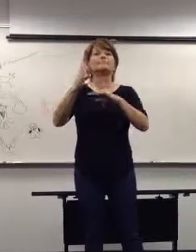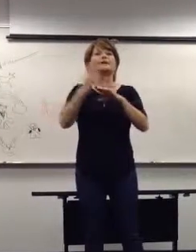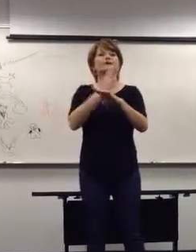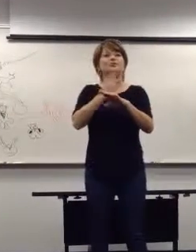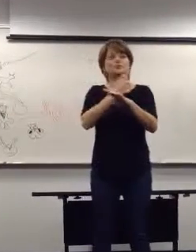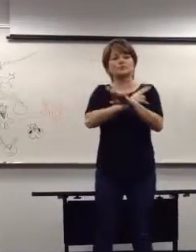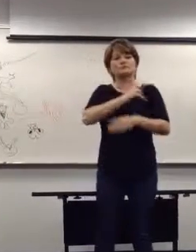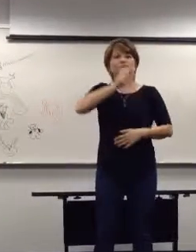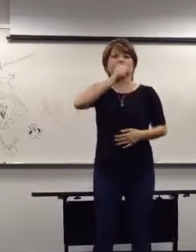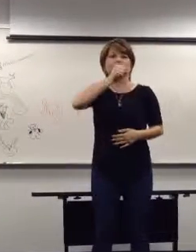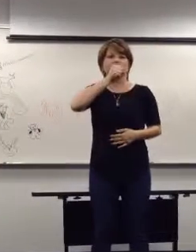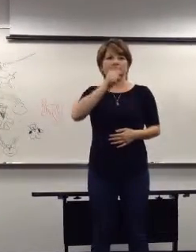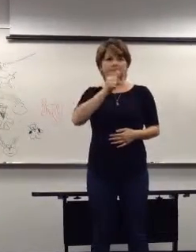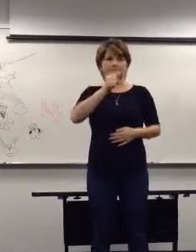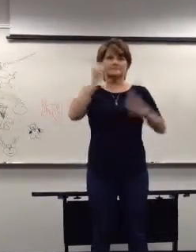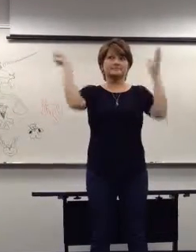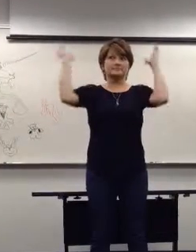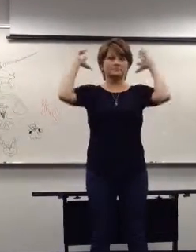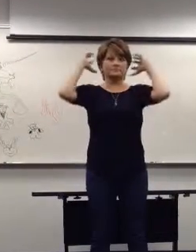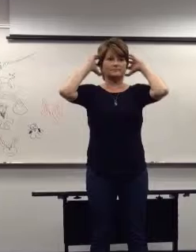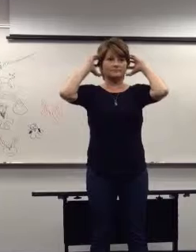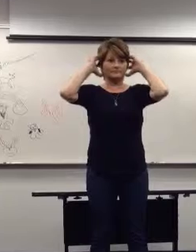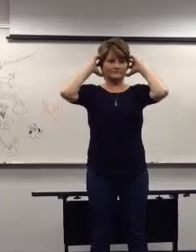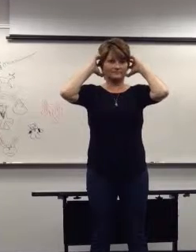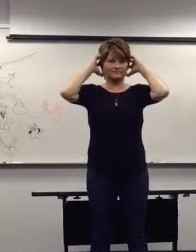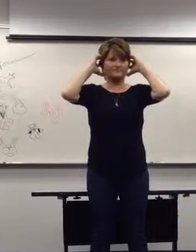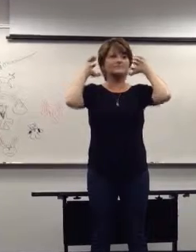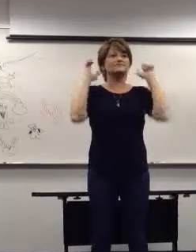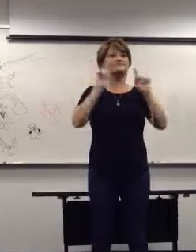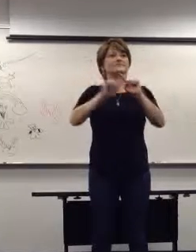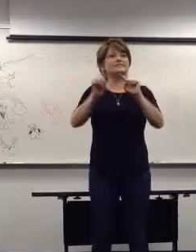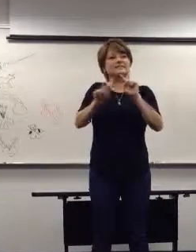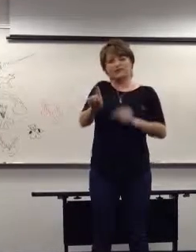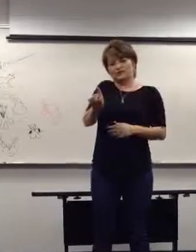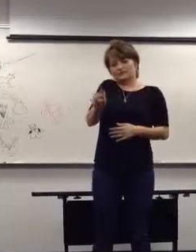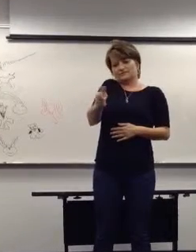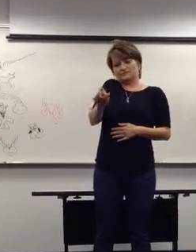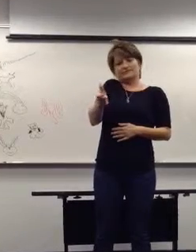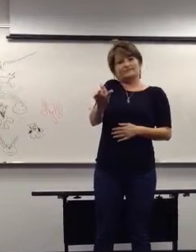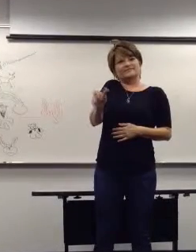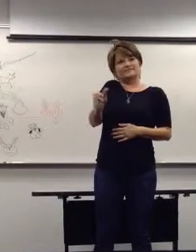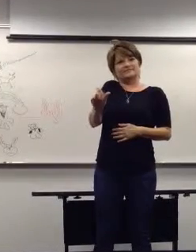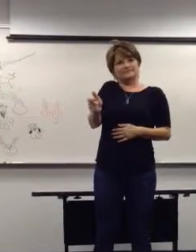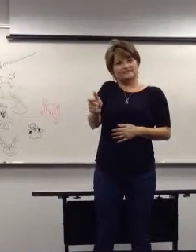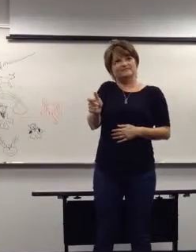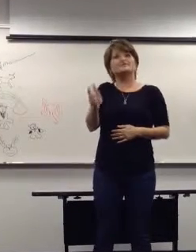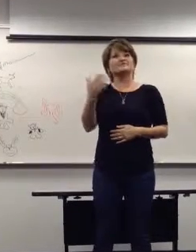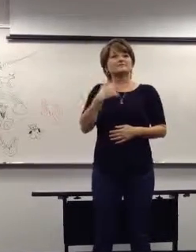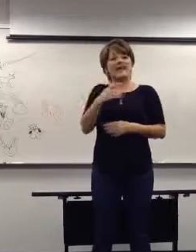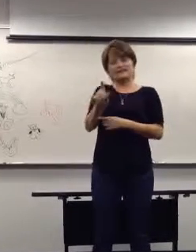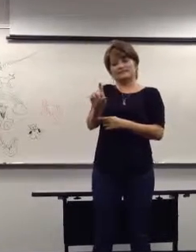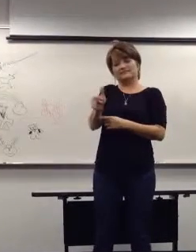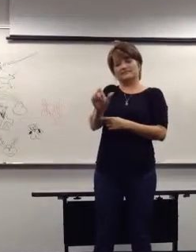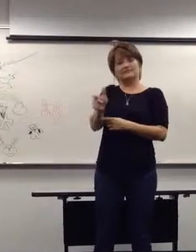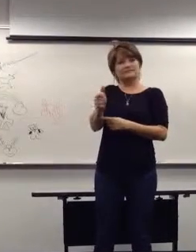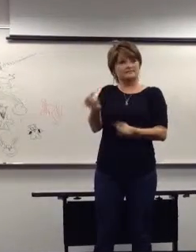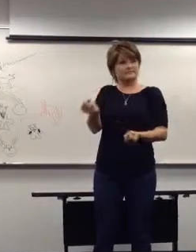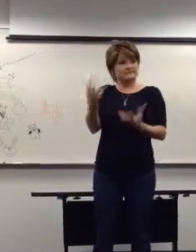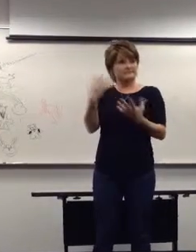wire system. So, that meant that they used a microphone and headphones, and different buttons to control